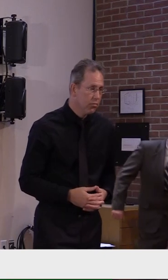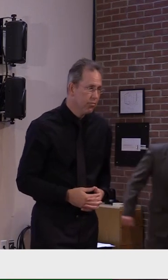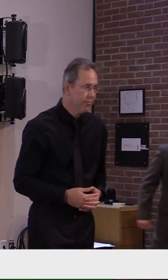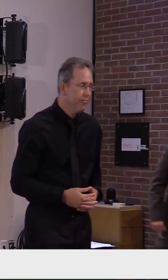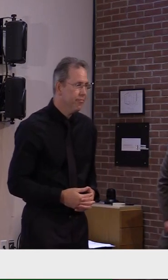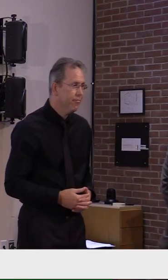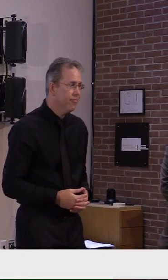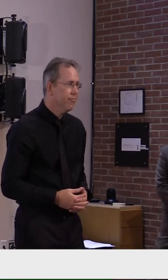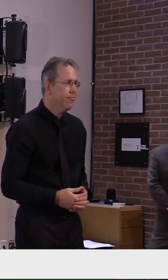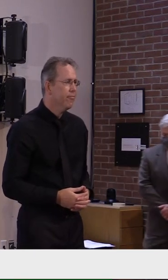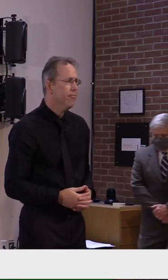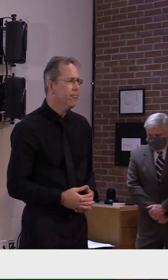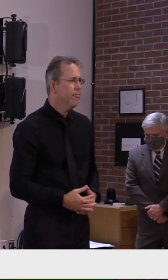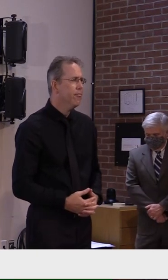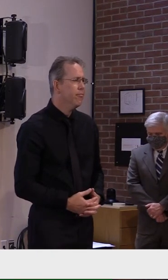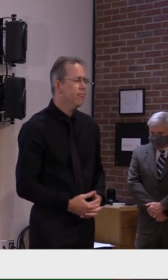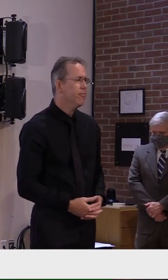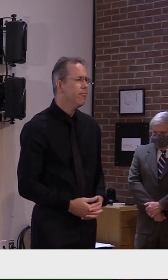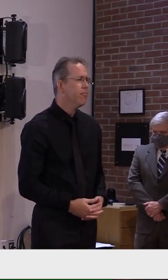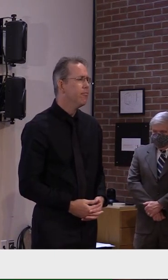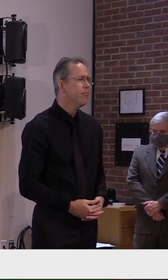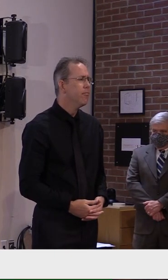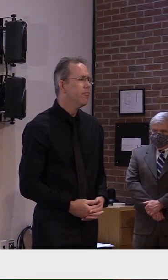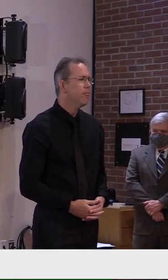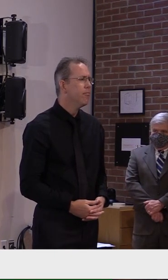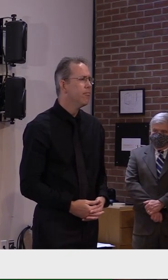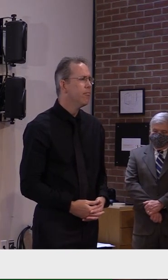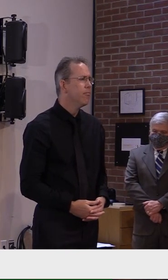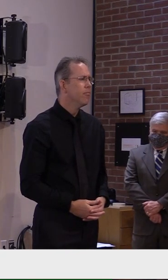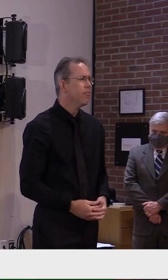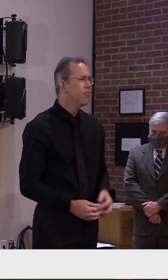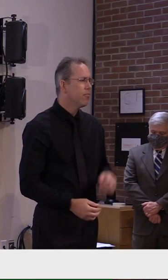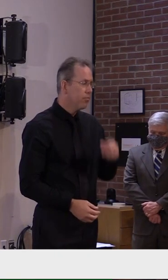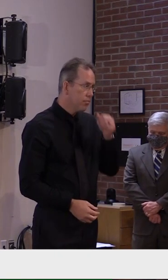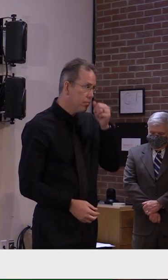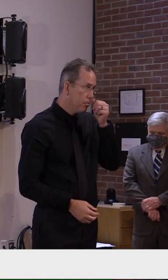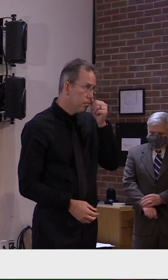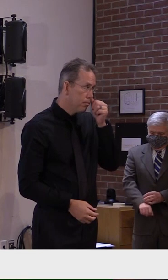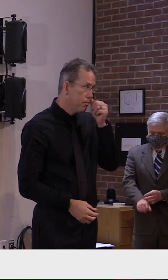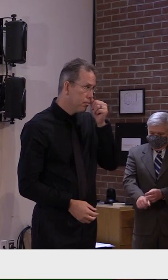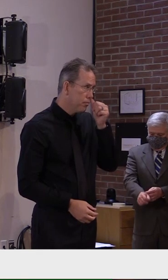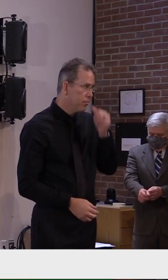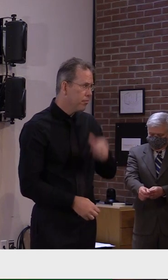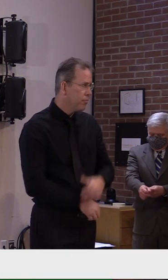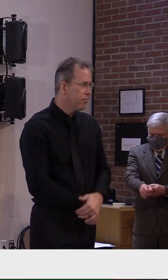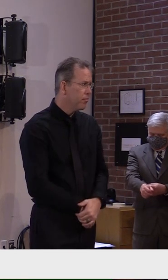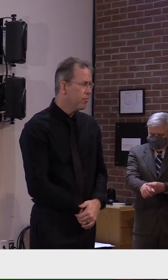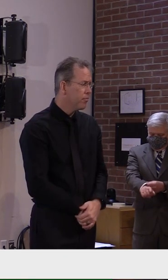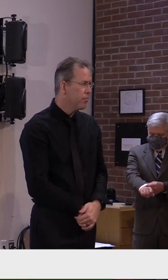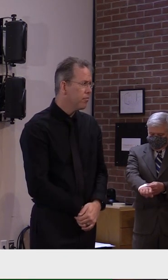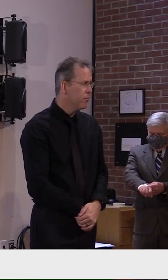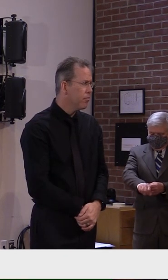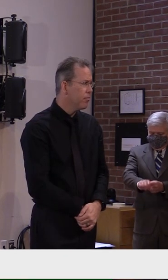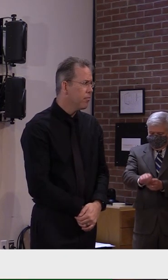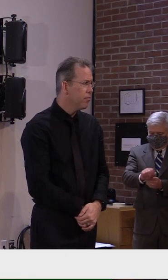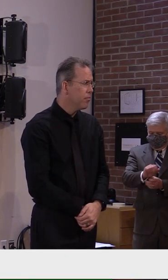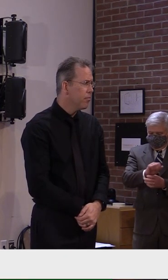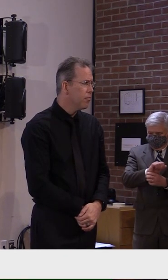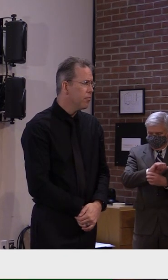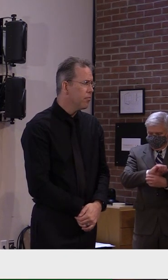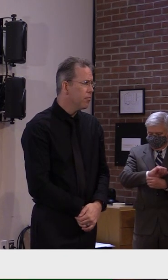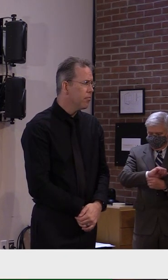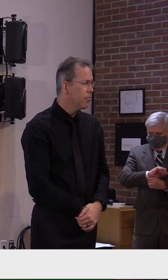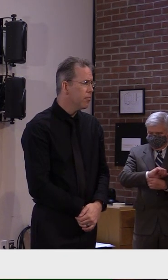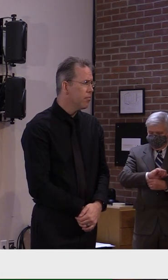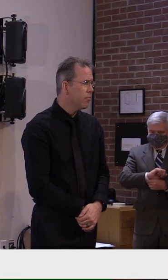Okay. I have a question about keeping schools open. Um, in our school district, since it's such a difficult A huge priority. Um, I'm wondering